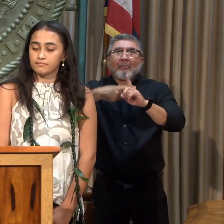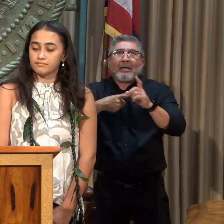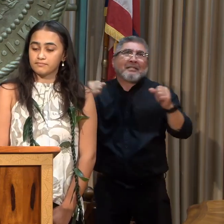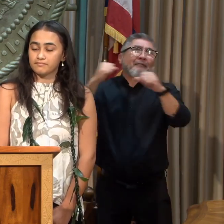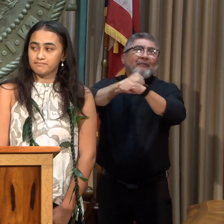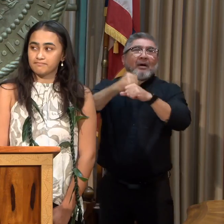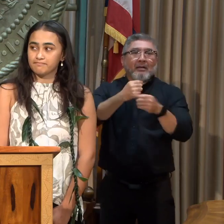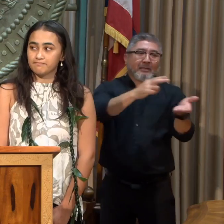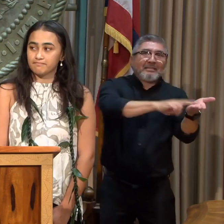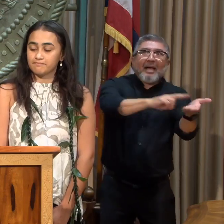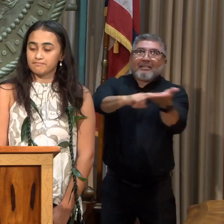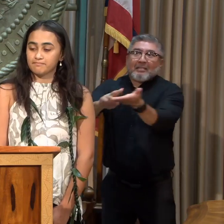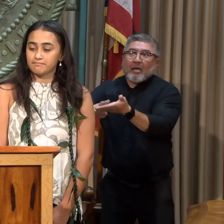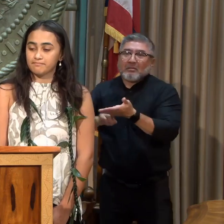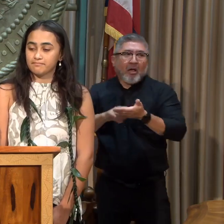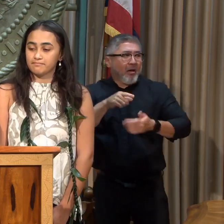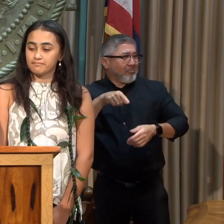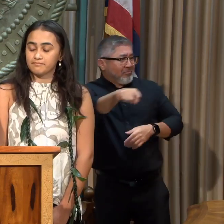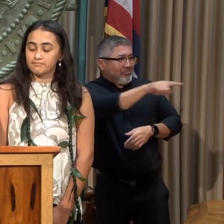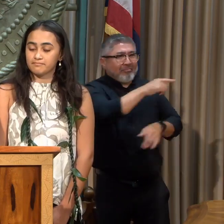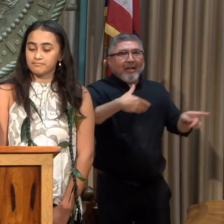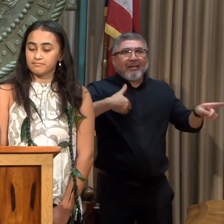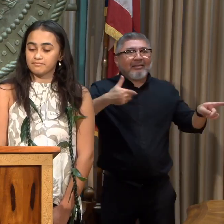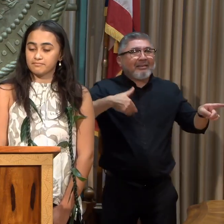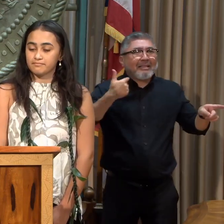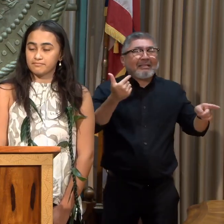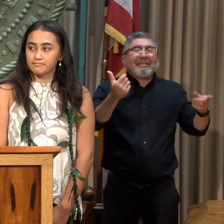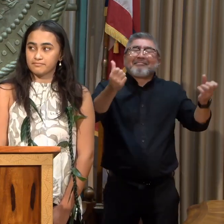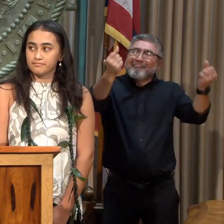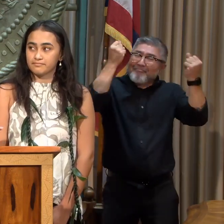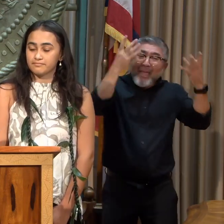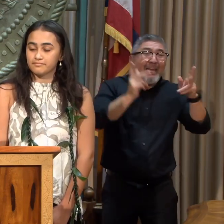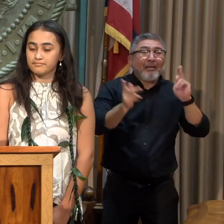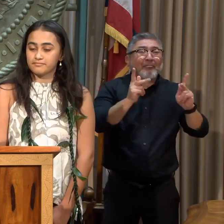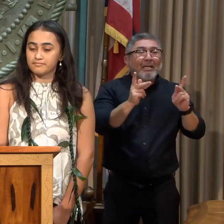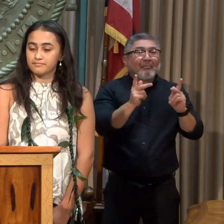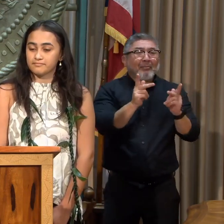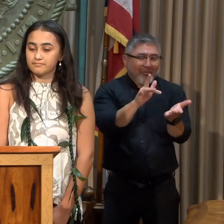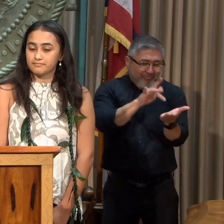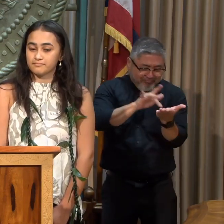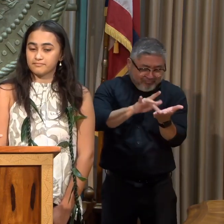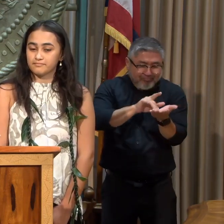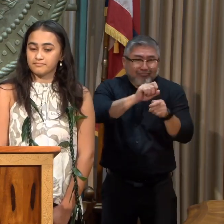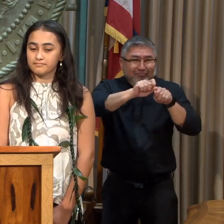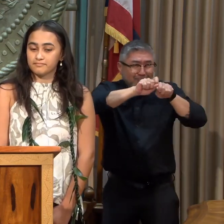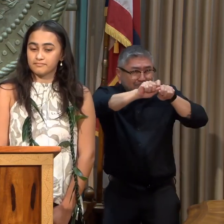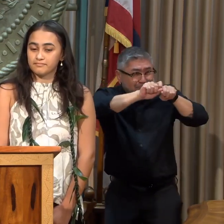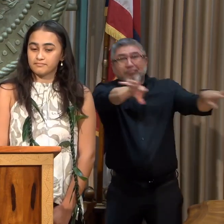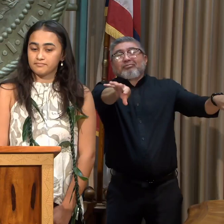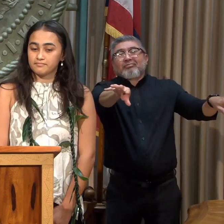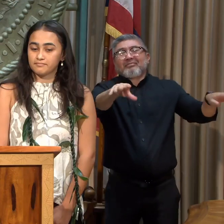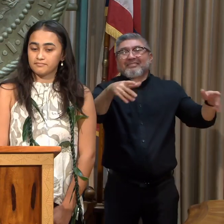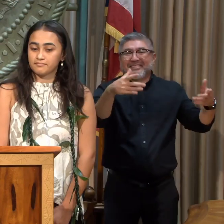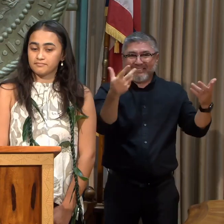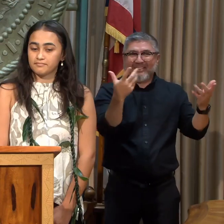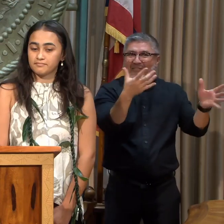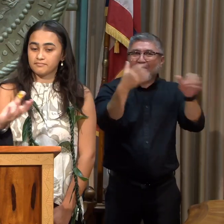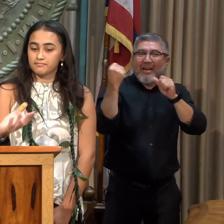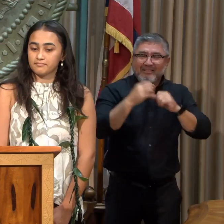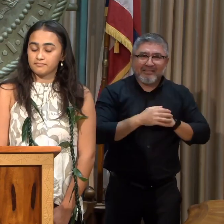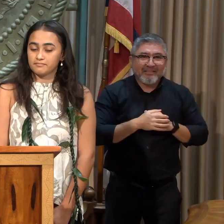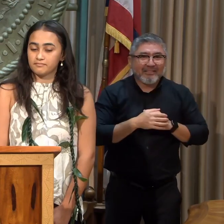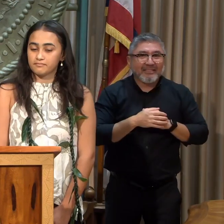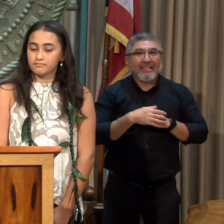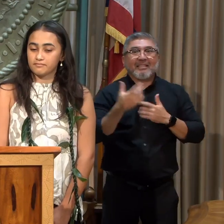generation is able to mobilize many thousands of voices quickly, and that is in many ways what we saw. Going to the courts and